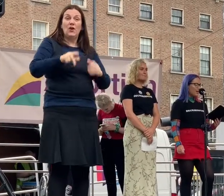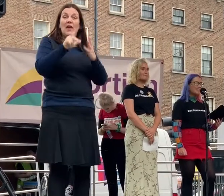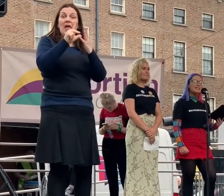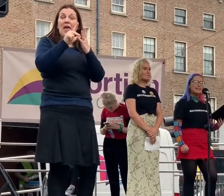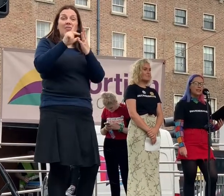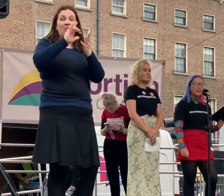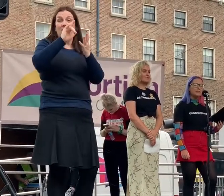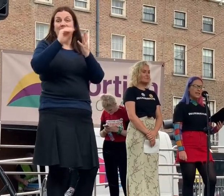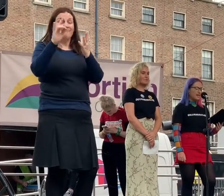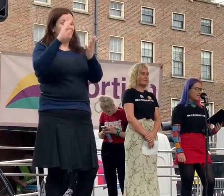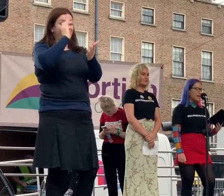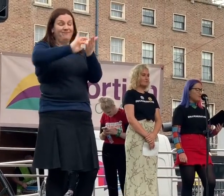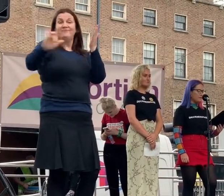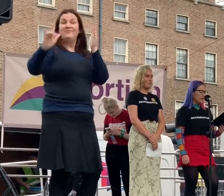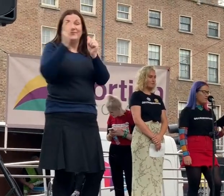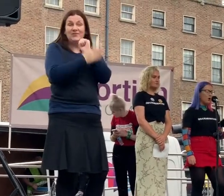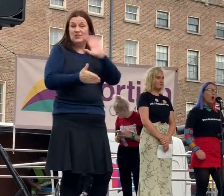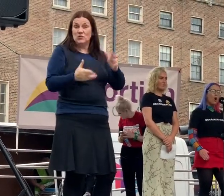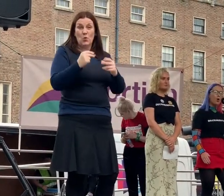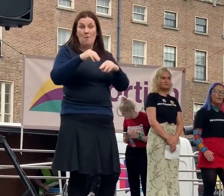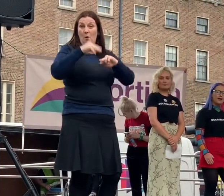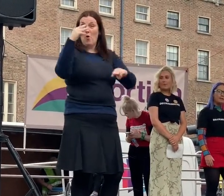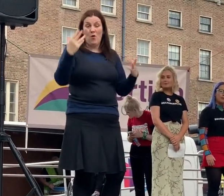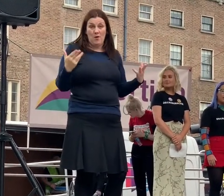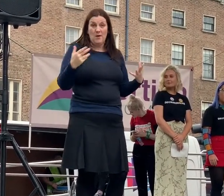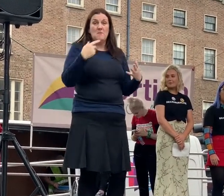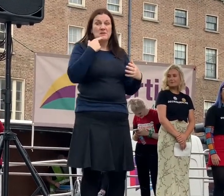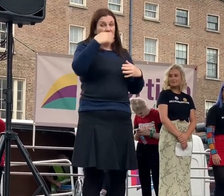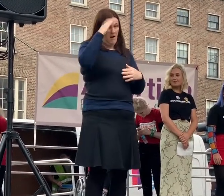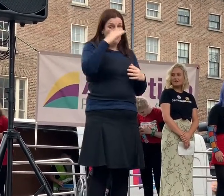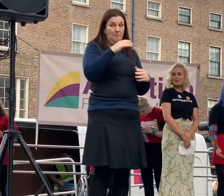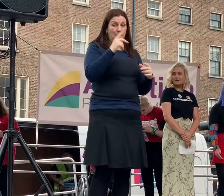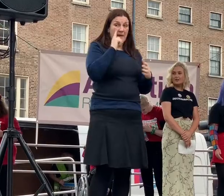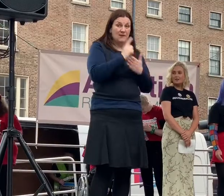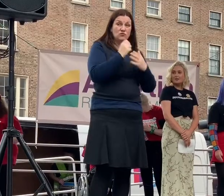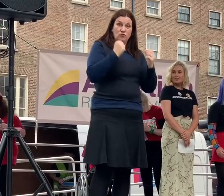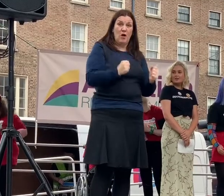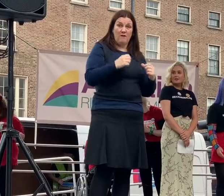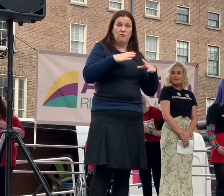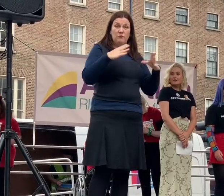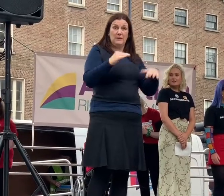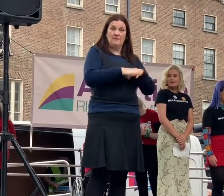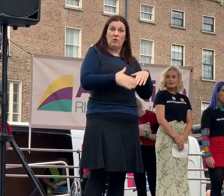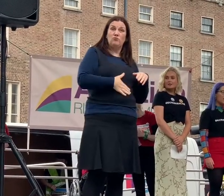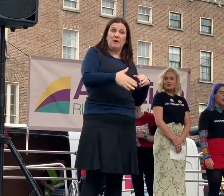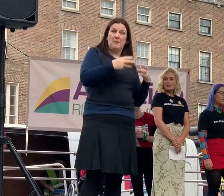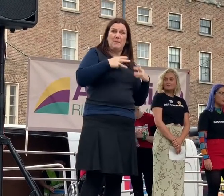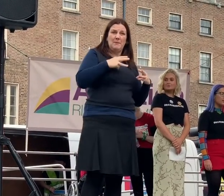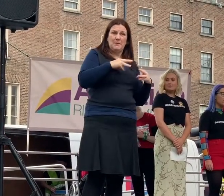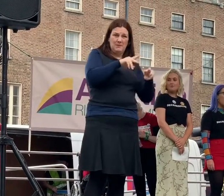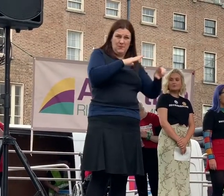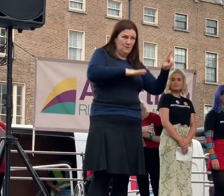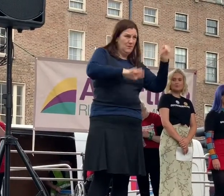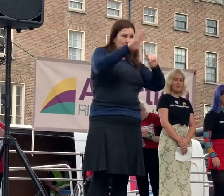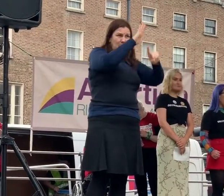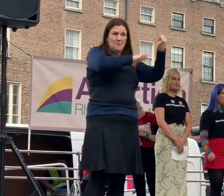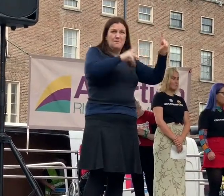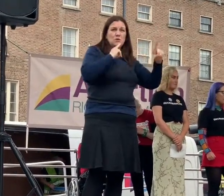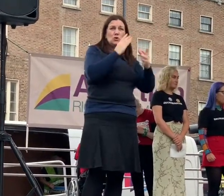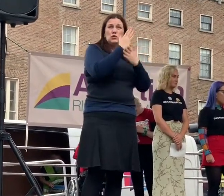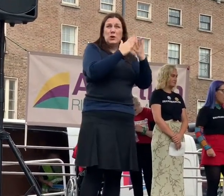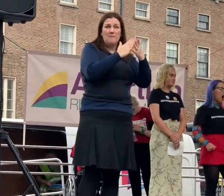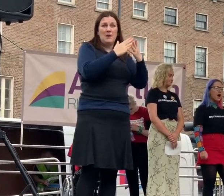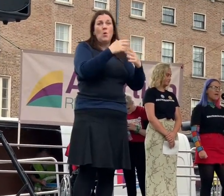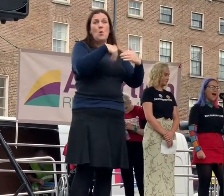Ireland clearly believes in freedom for all pregnant people but somehow we're still not fully there yet. Those in